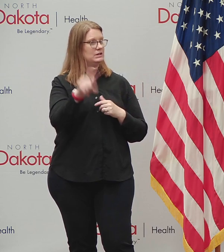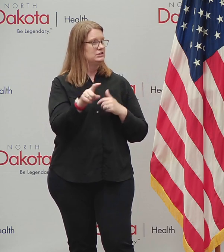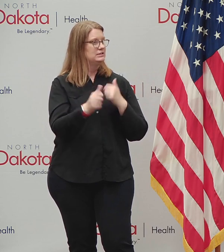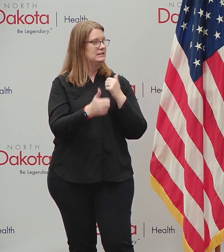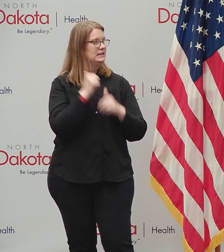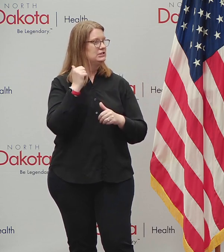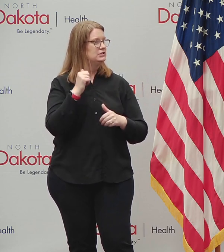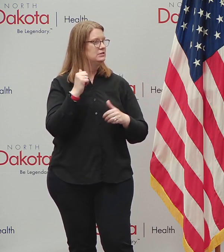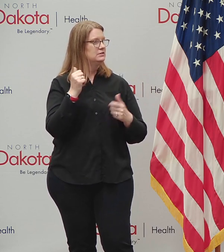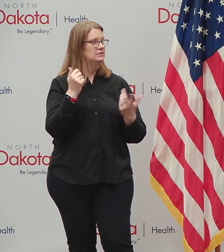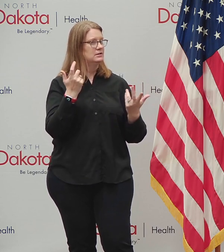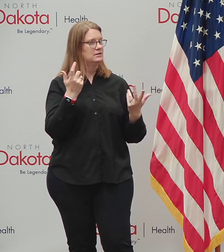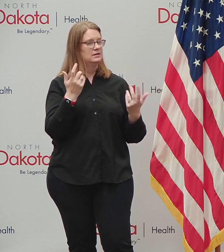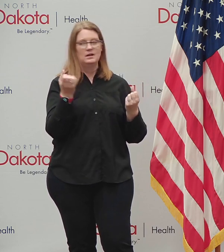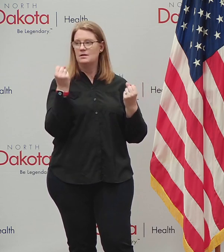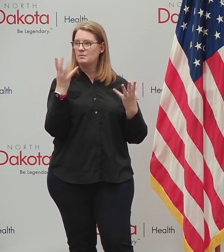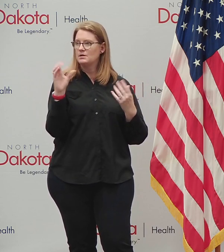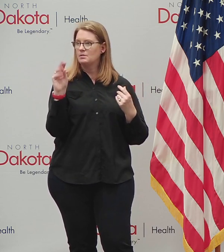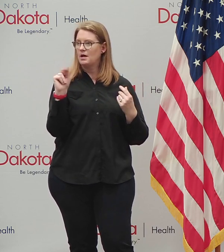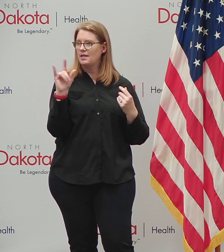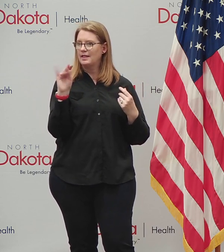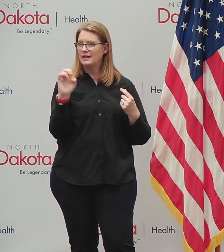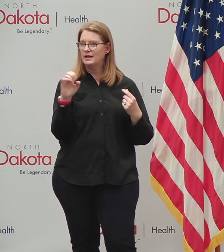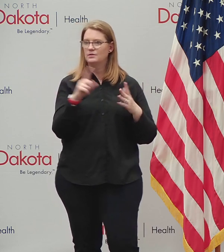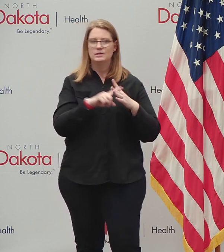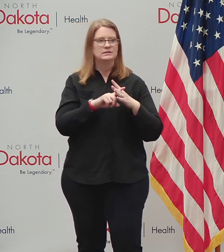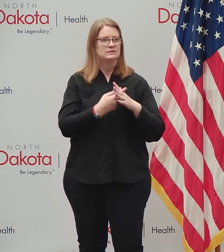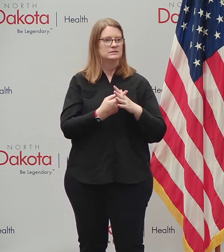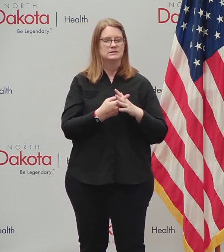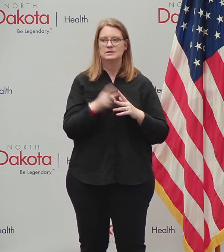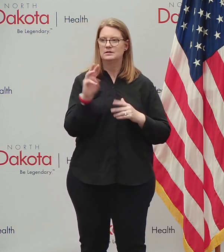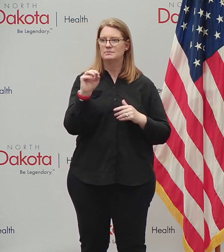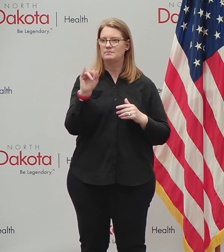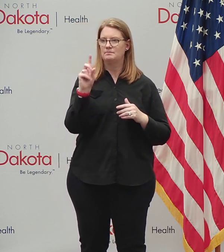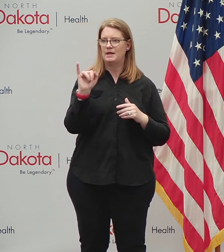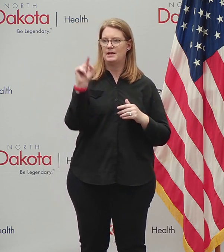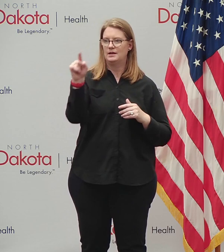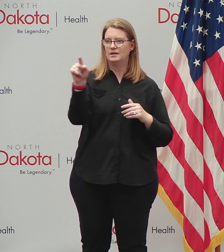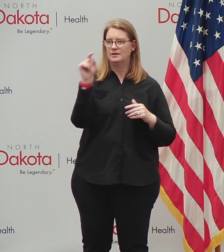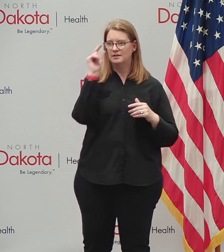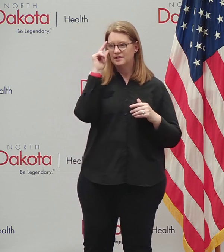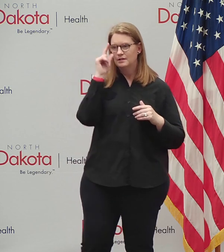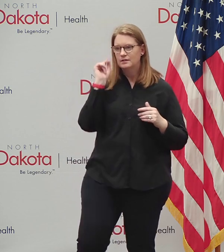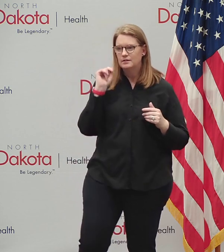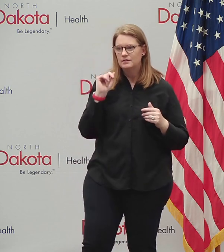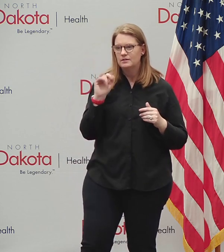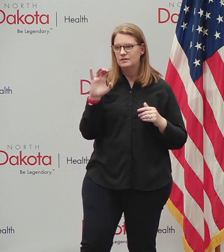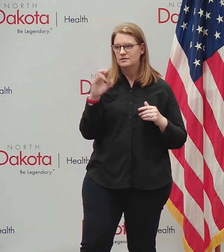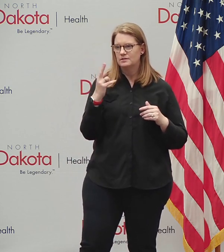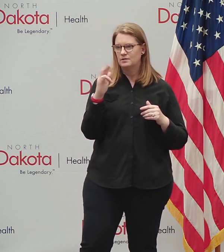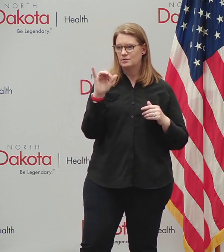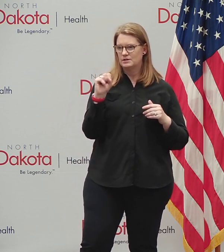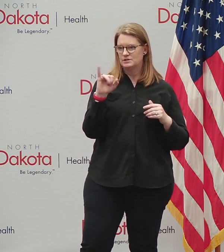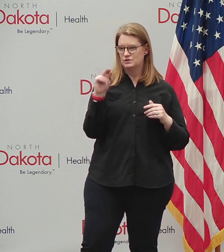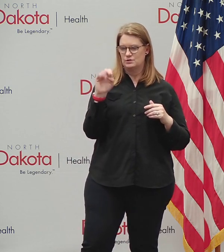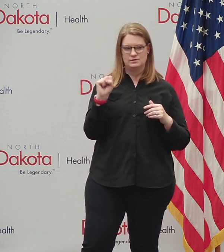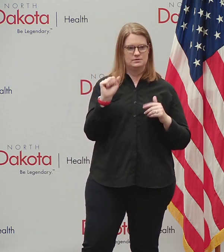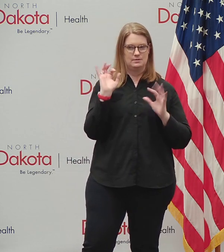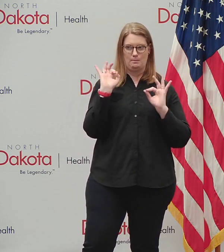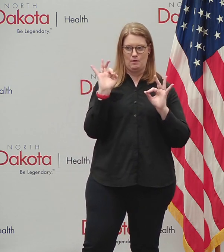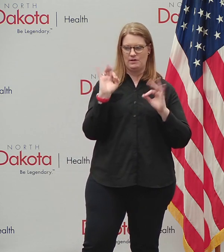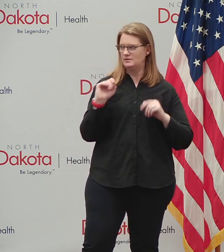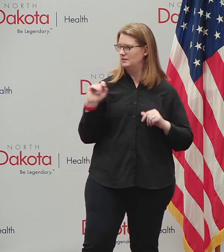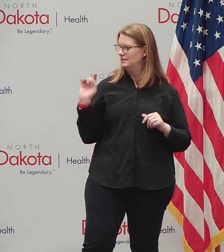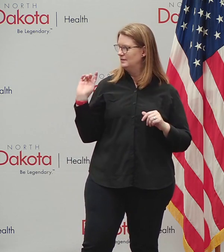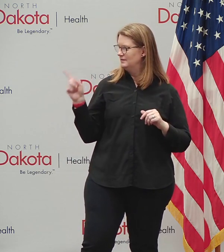but we'll do multiple ones online. But I'm going to start in room with Maddie. This is actually for Chris Jones. Okay, perfect.